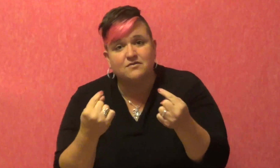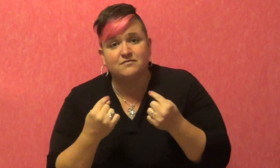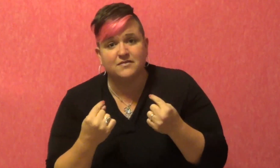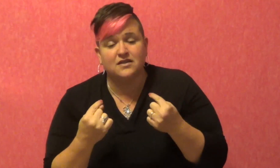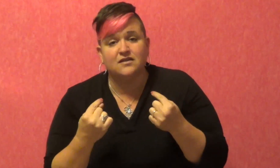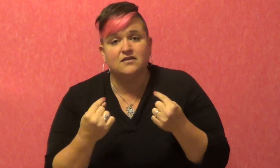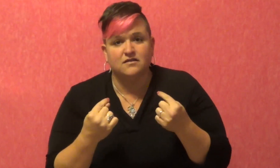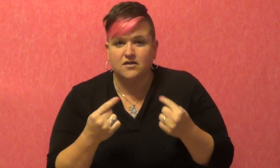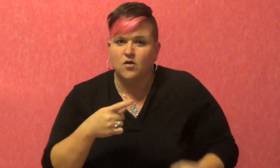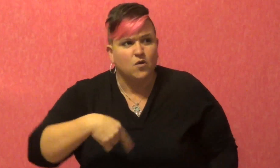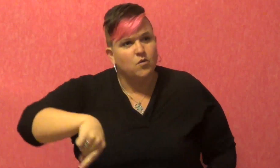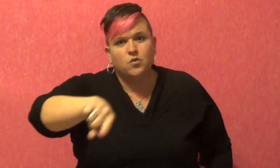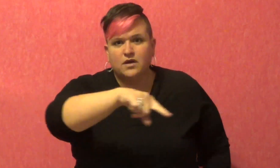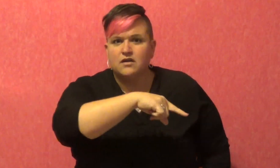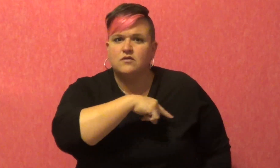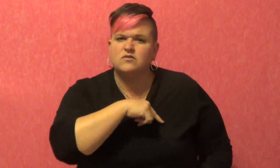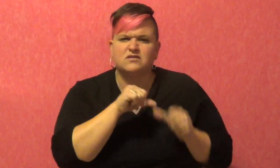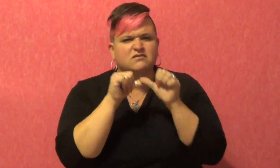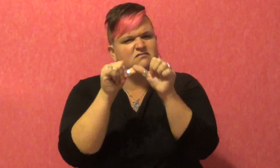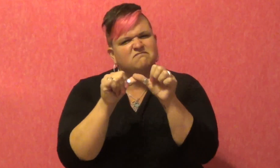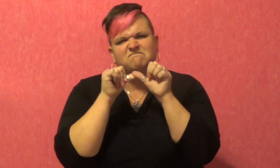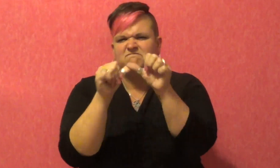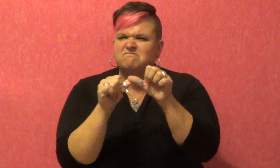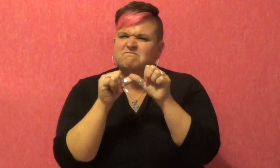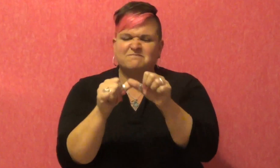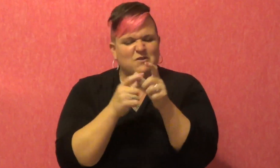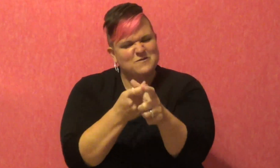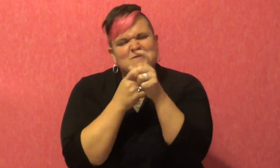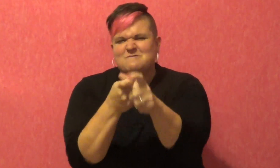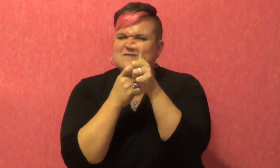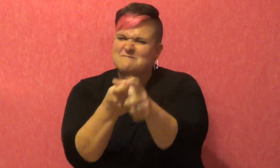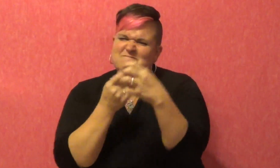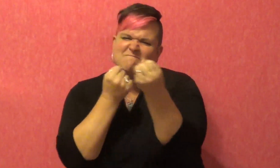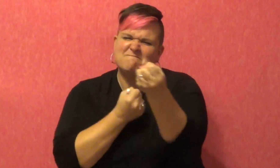me We will be running for